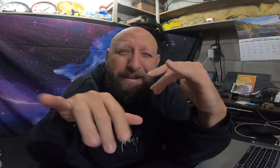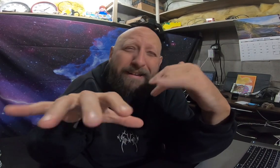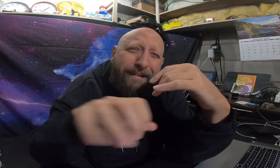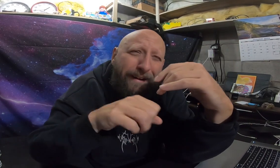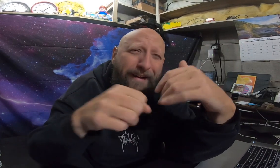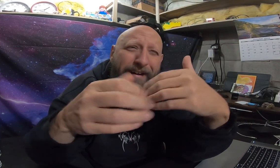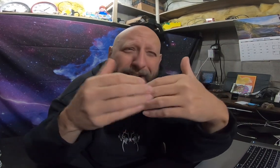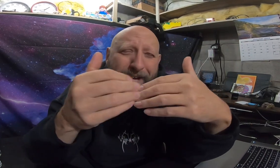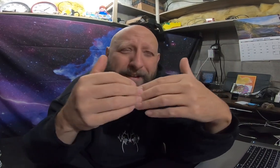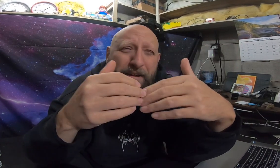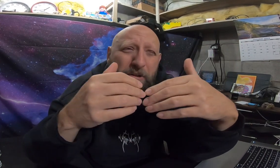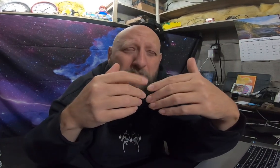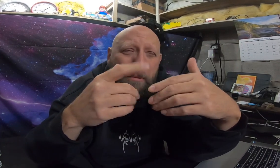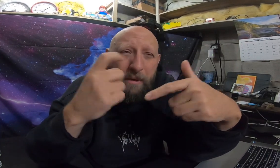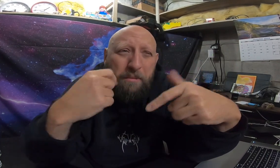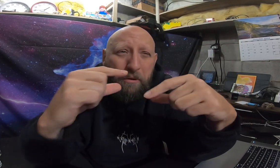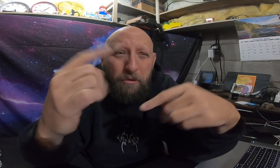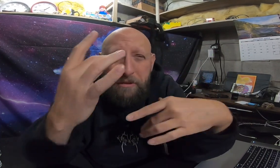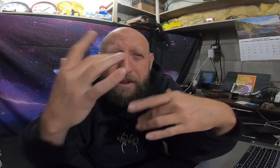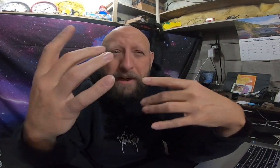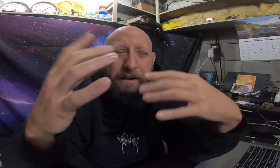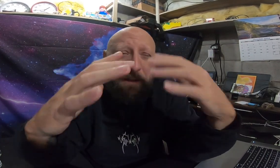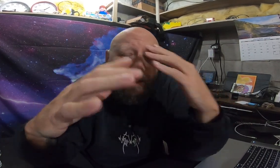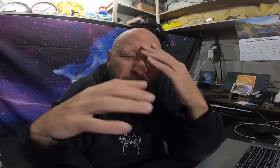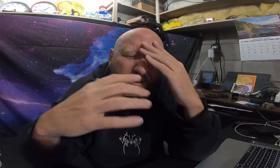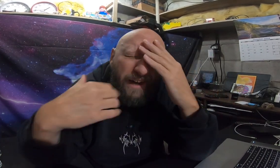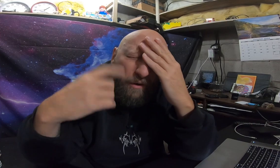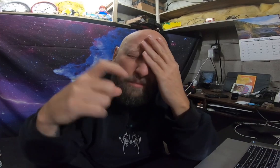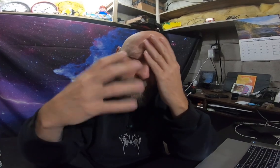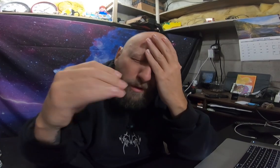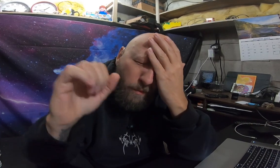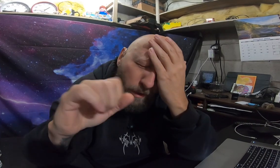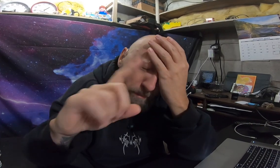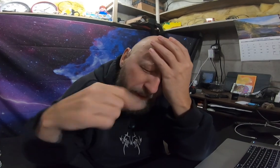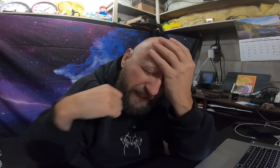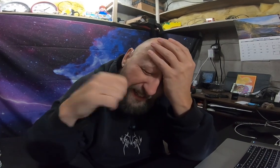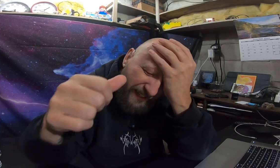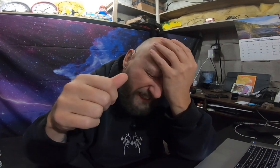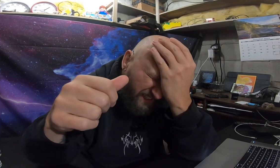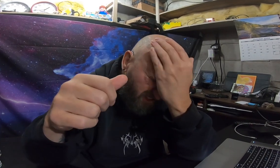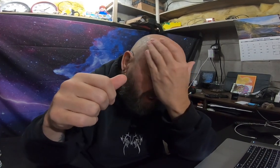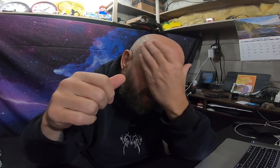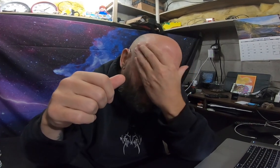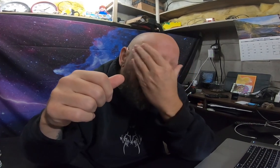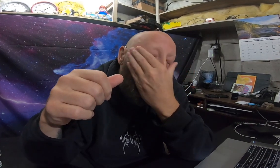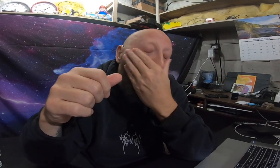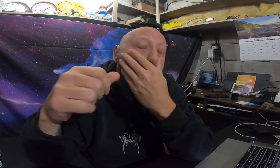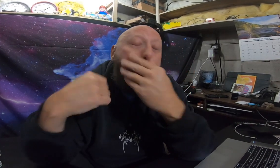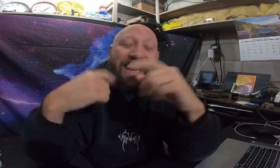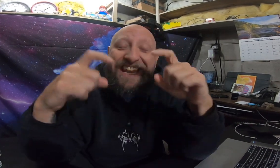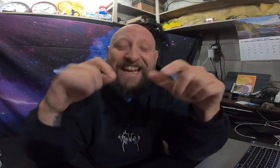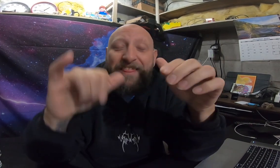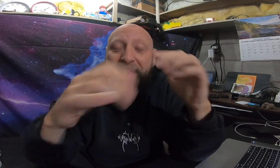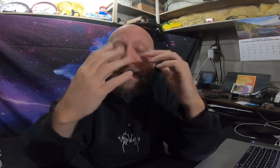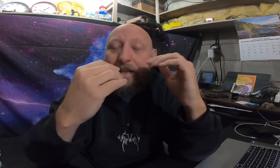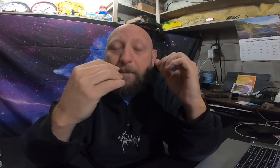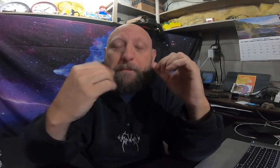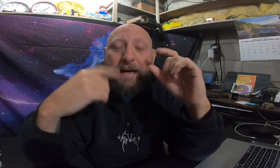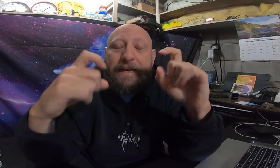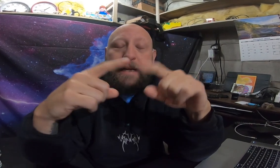taking it easy to get my little sick i always want to go to work but i did it i needed that sleep i needed